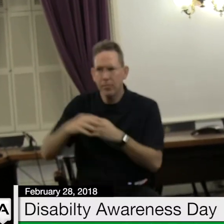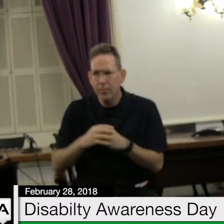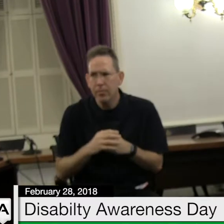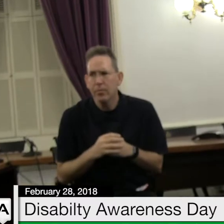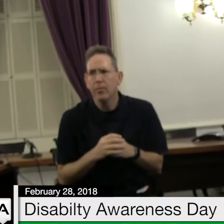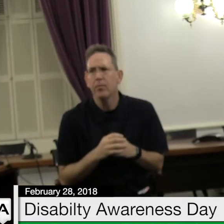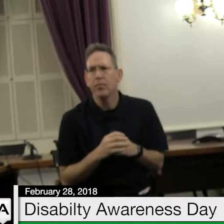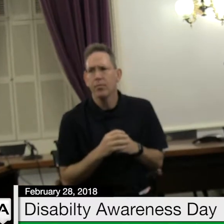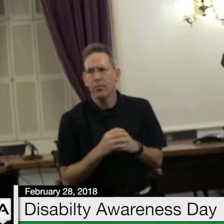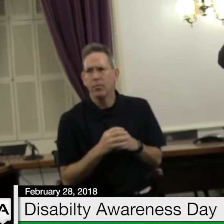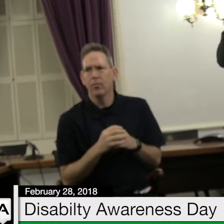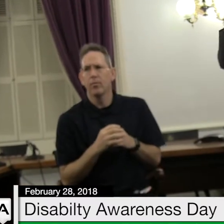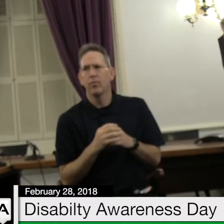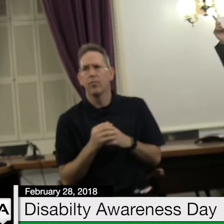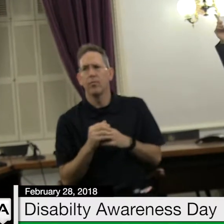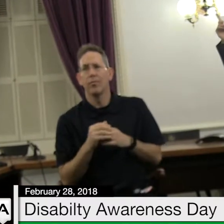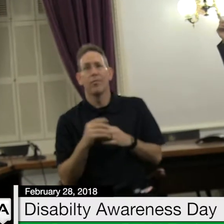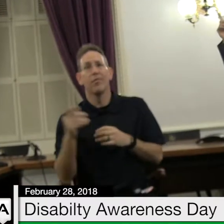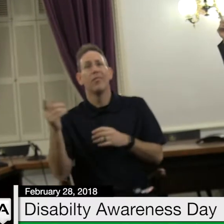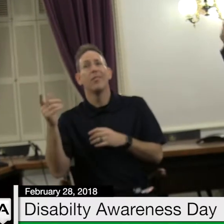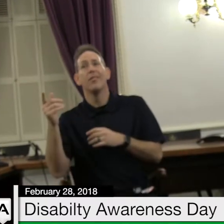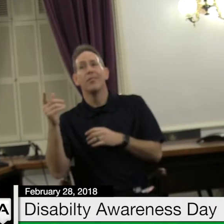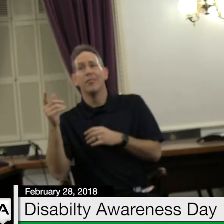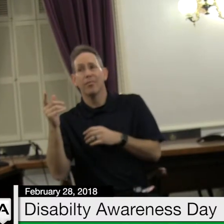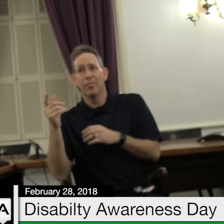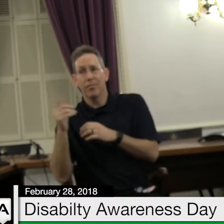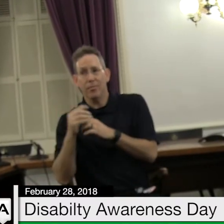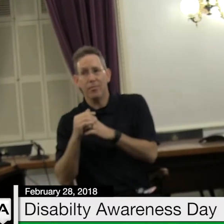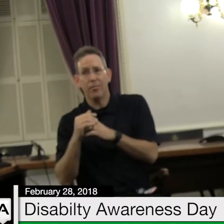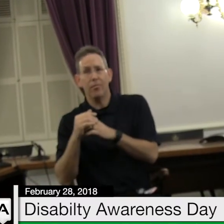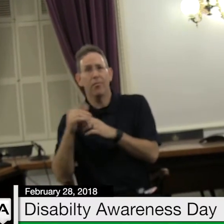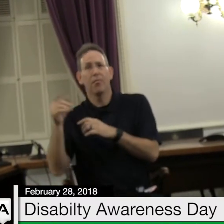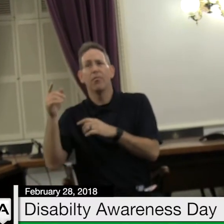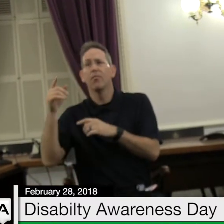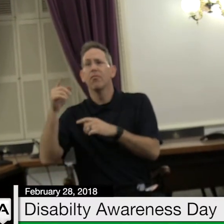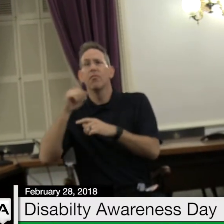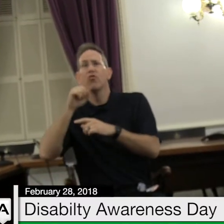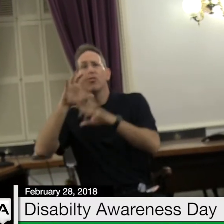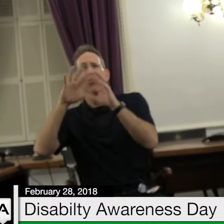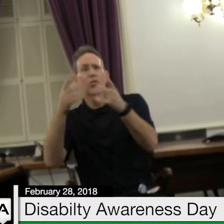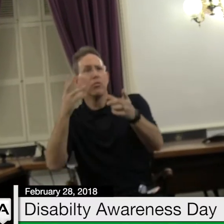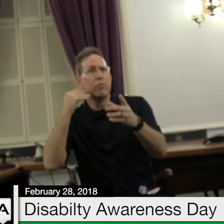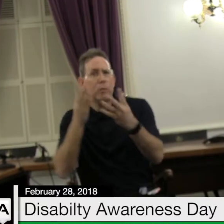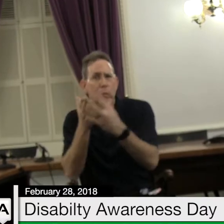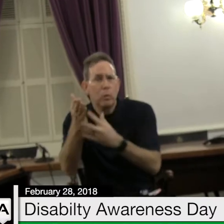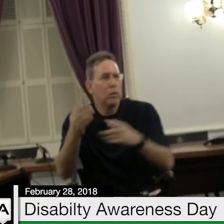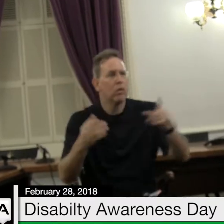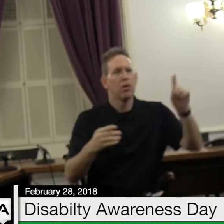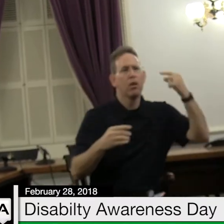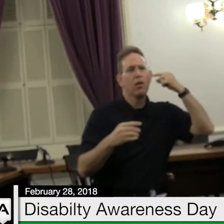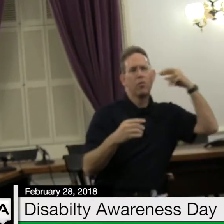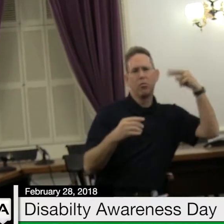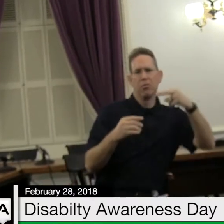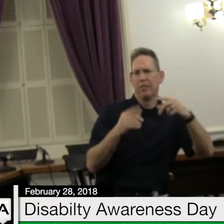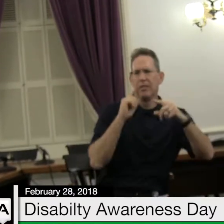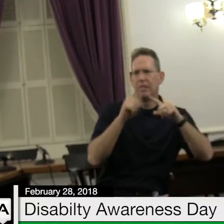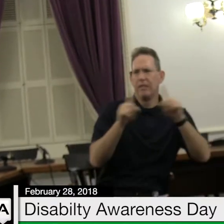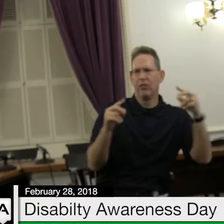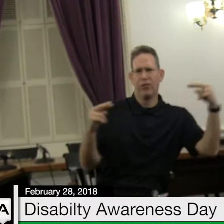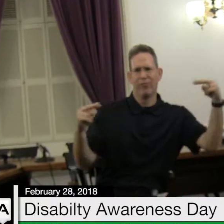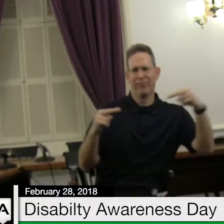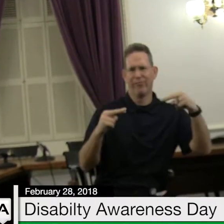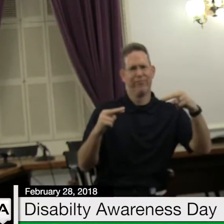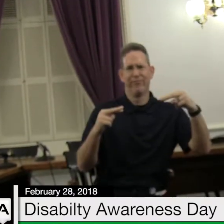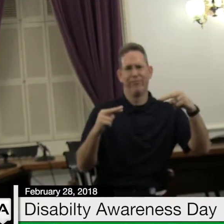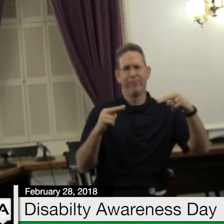reality and the political rhetoric. So I thank you for whatever way you can participate in that part of